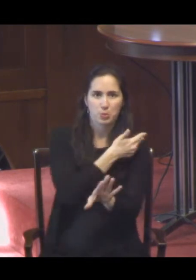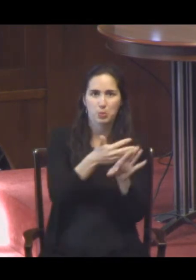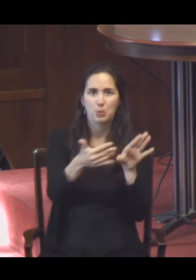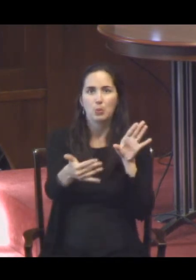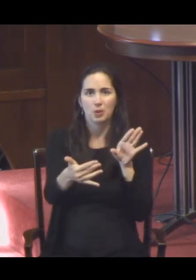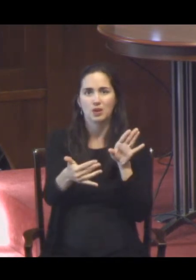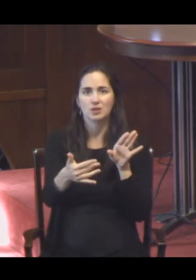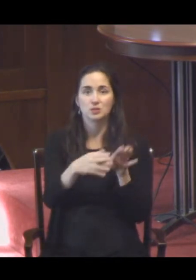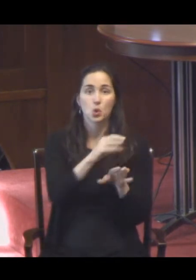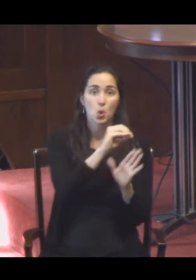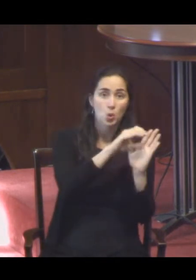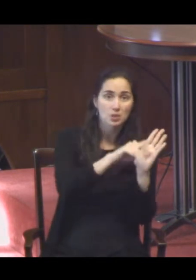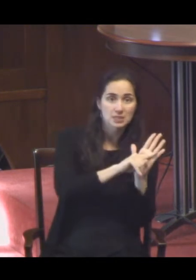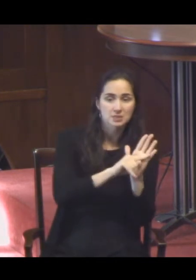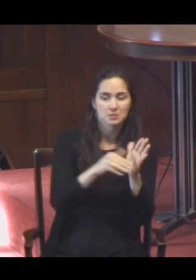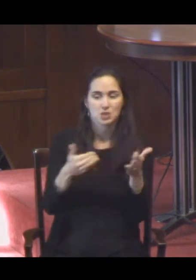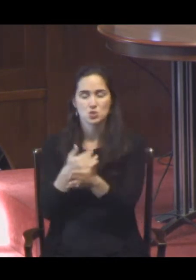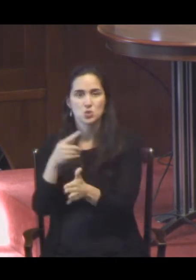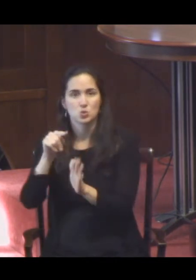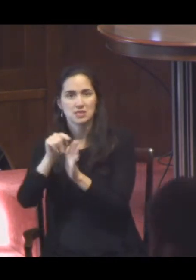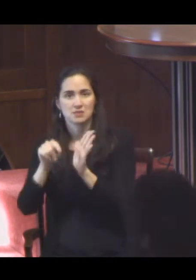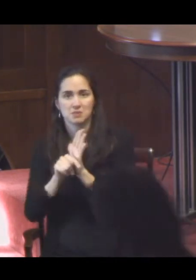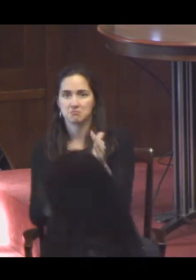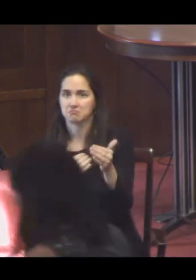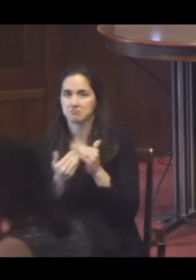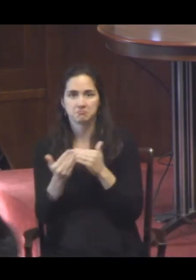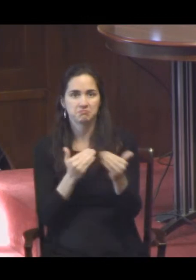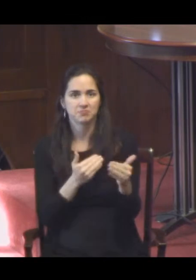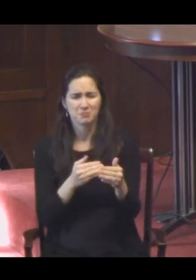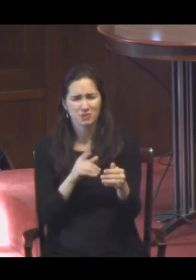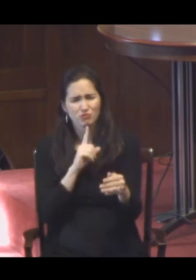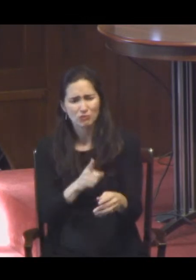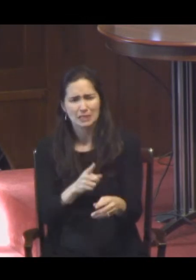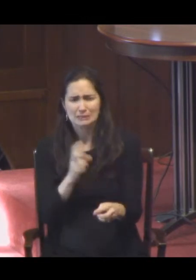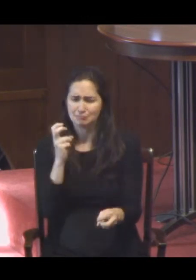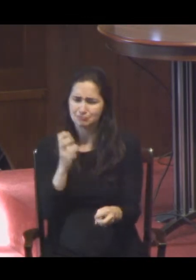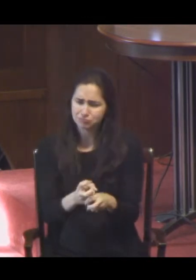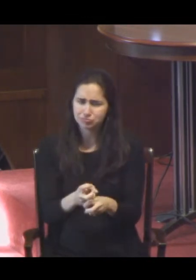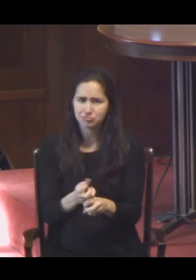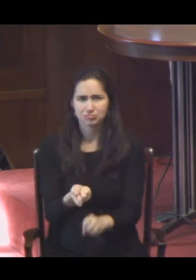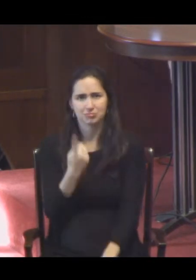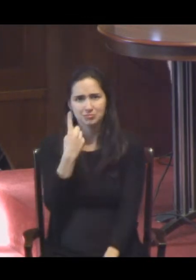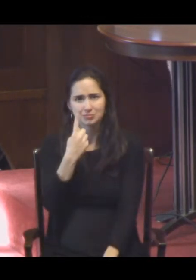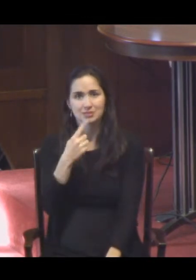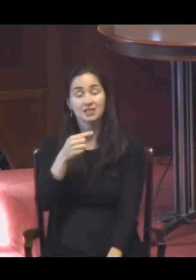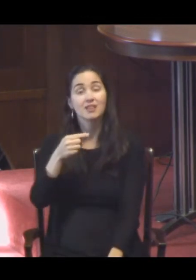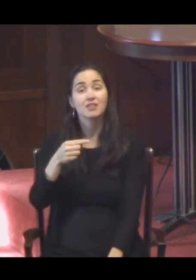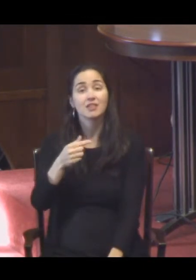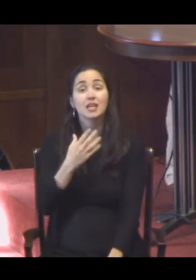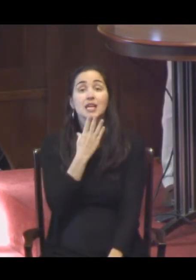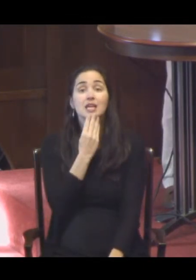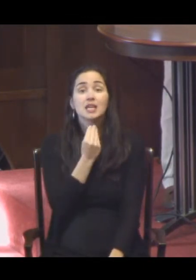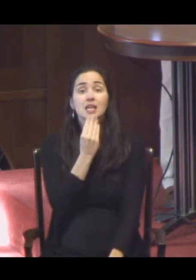It's something we barely comprehend. This word, this Hebrew word kabod, is very rich indeed.